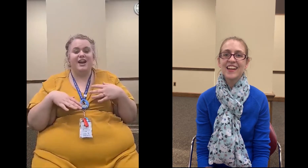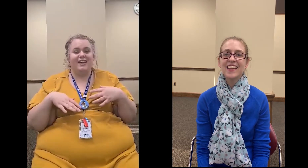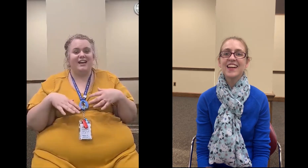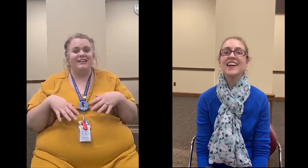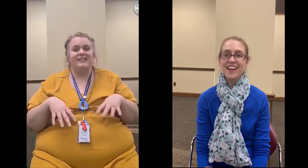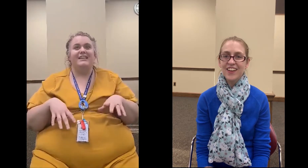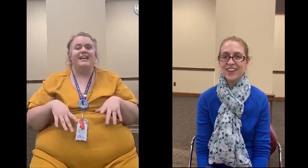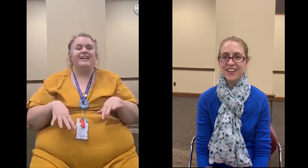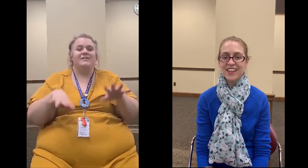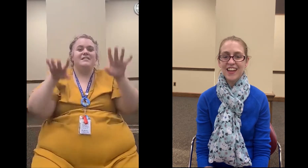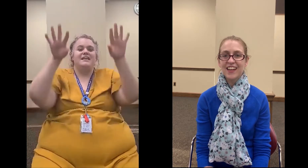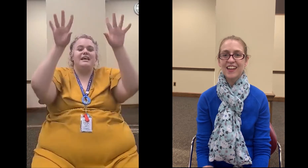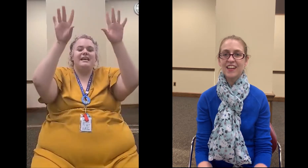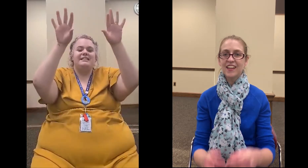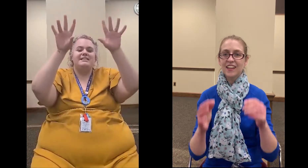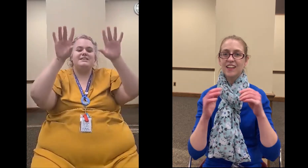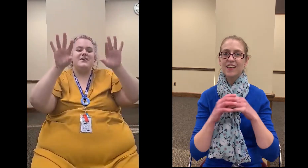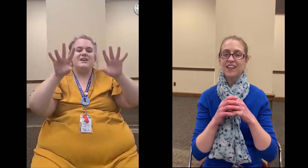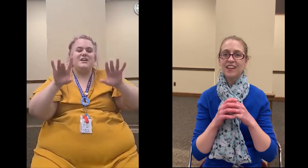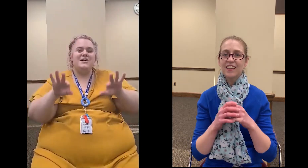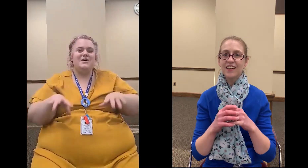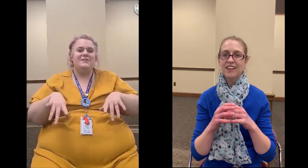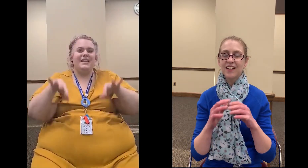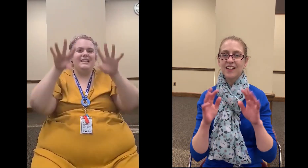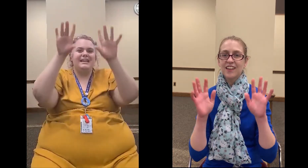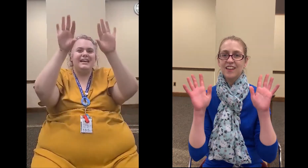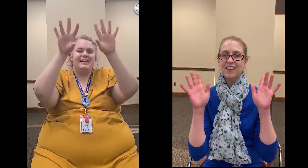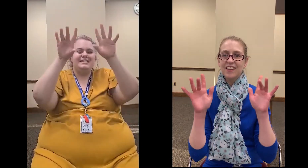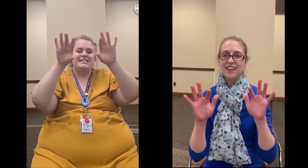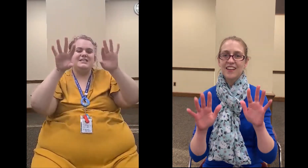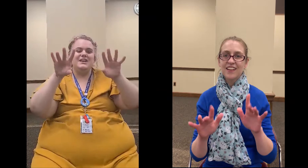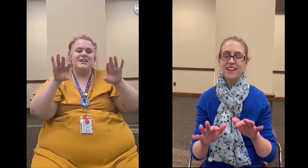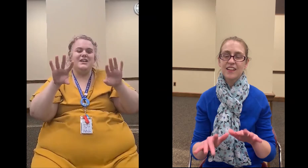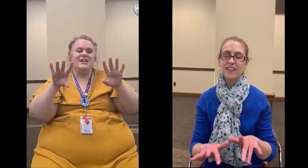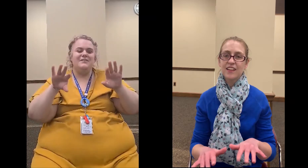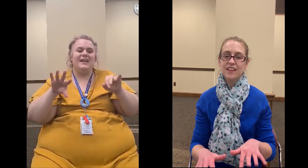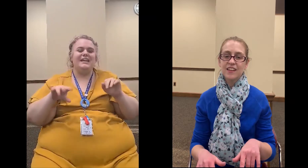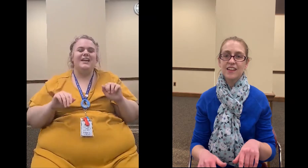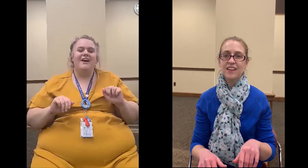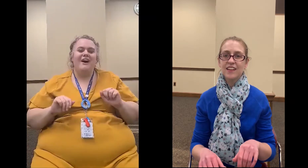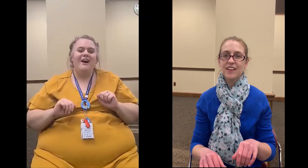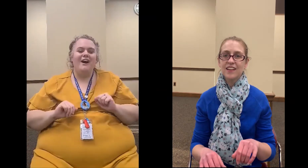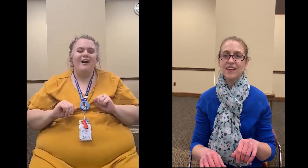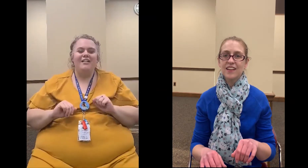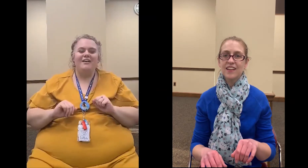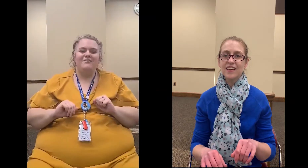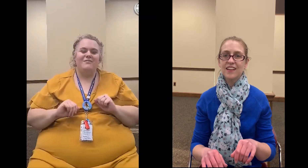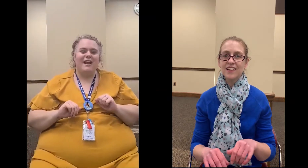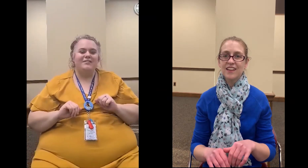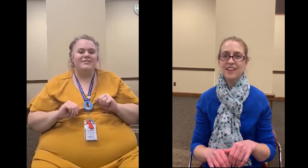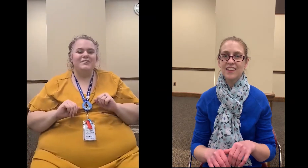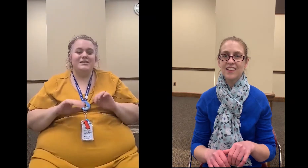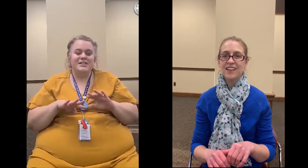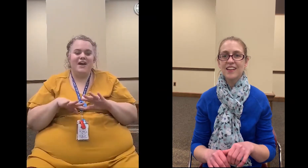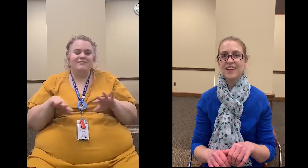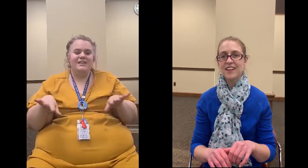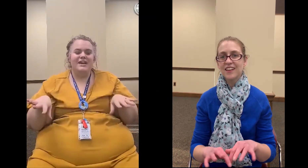and it goes it's snowing it's snowing all around soft and